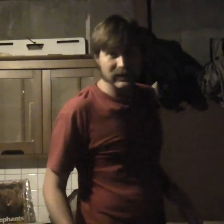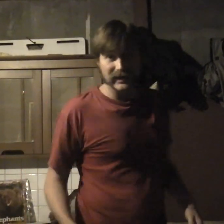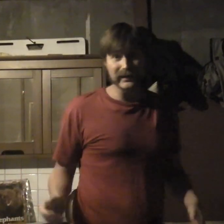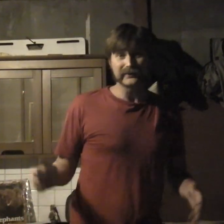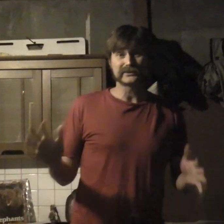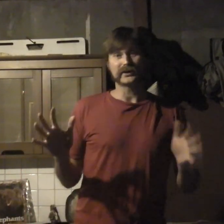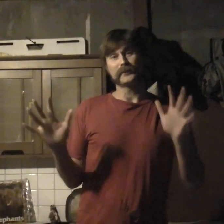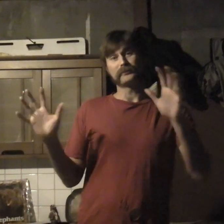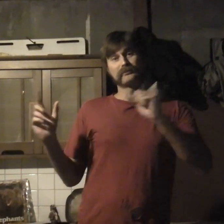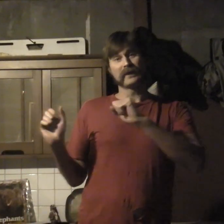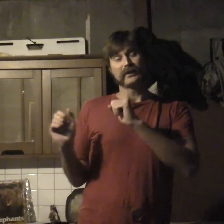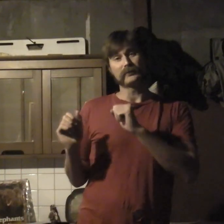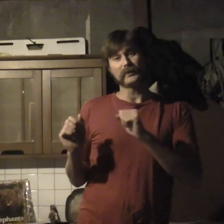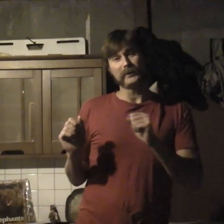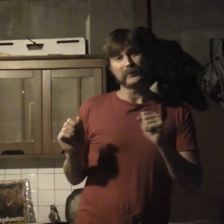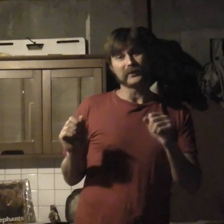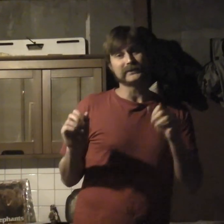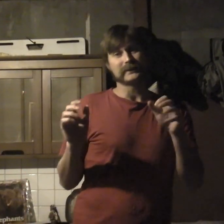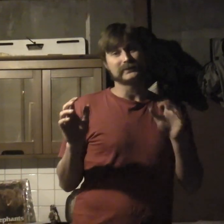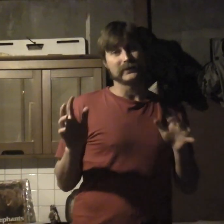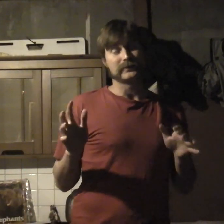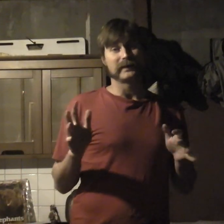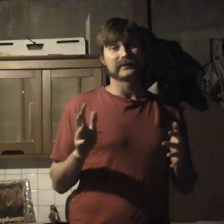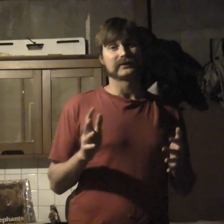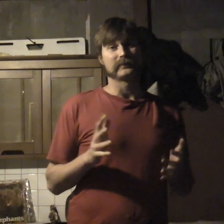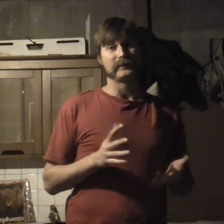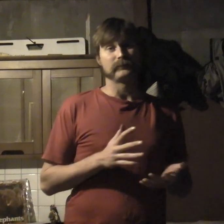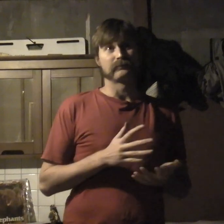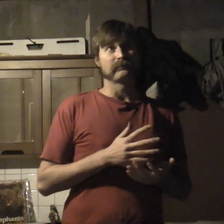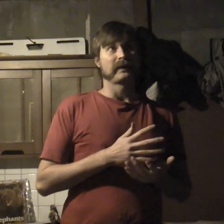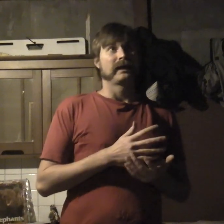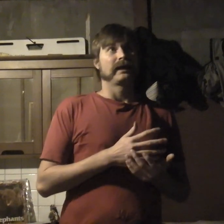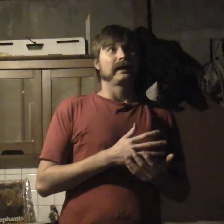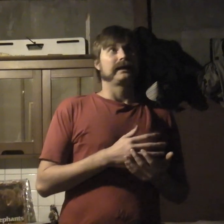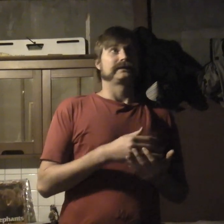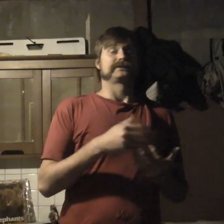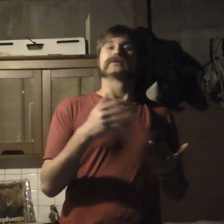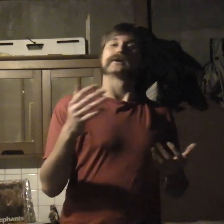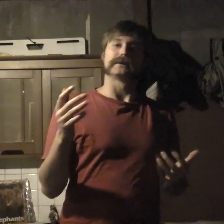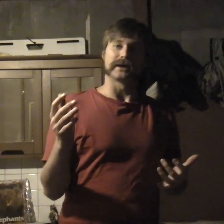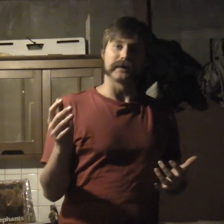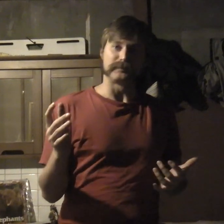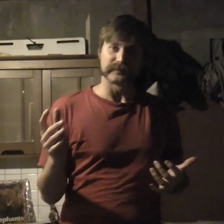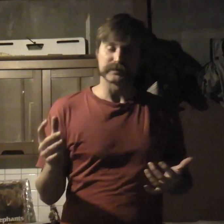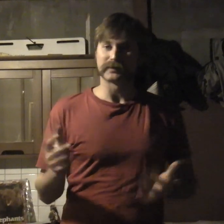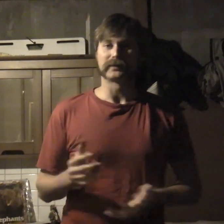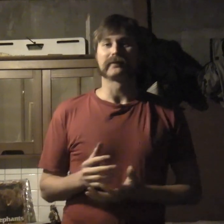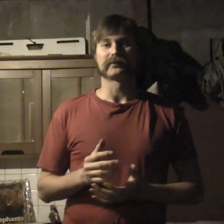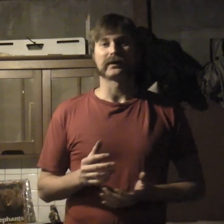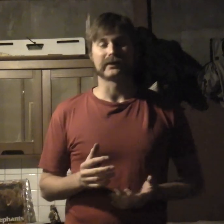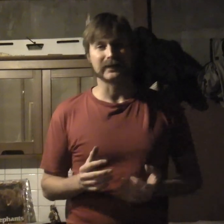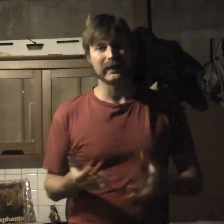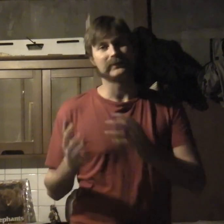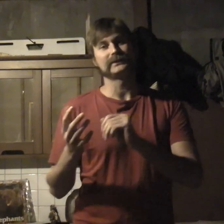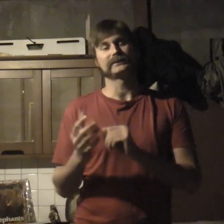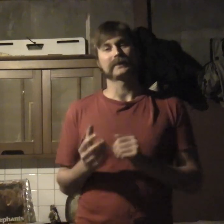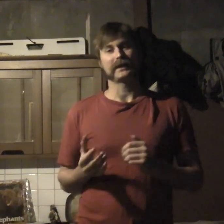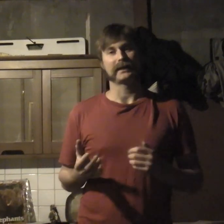Hello. So, the Real People Multigame Solitaire Mega Tournament is still going on. It's been going on for a long time and since the beginning